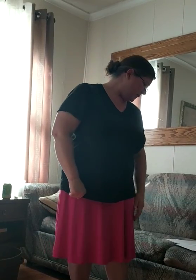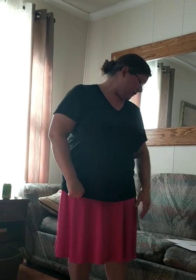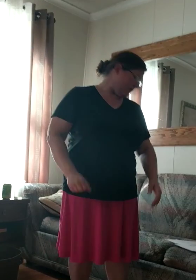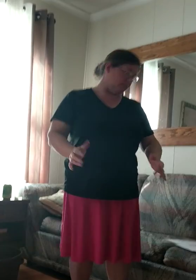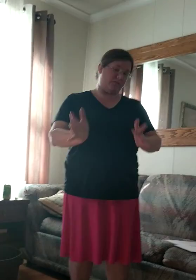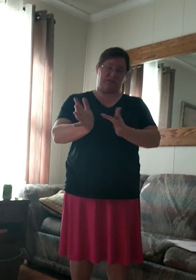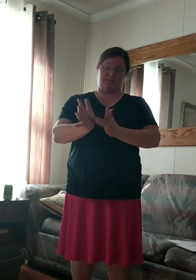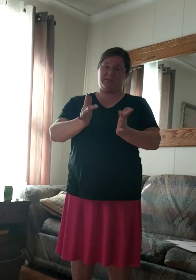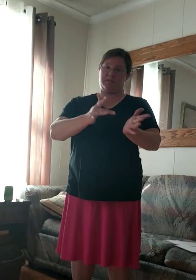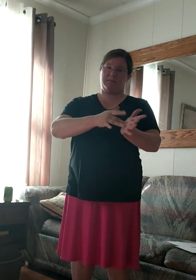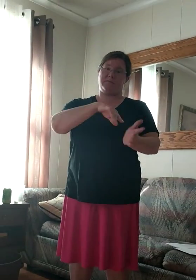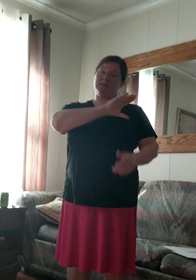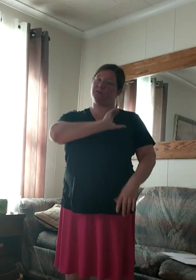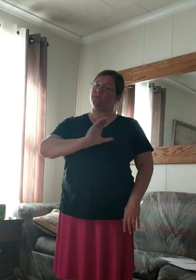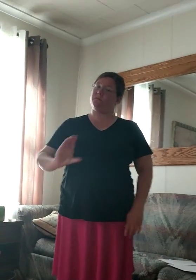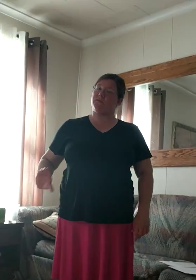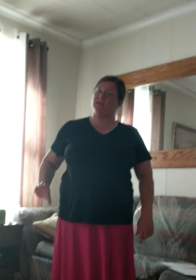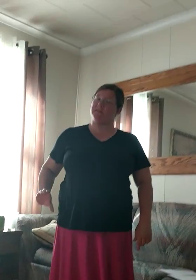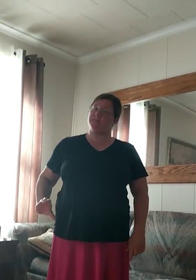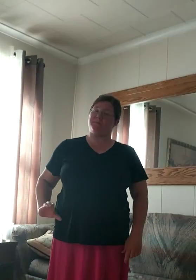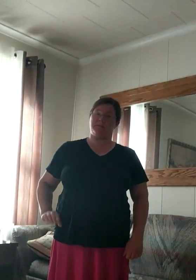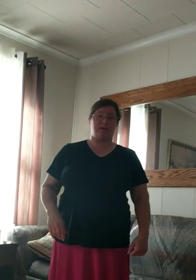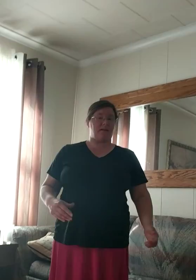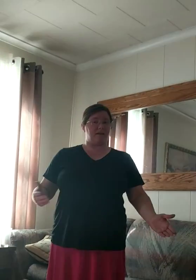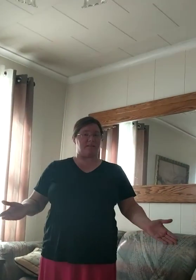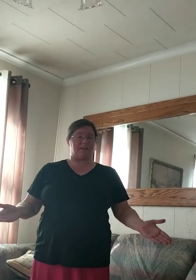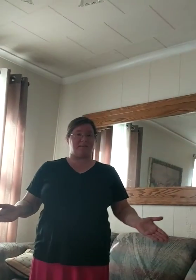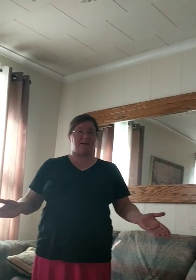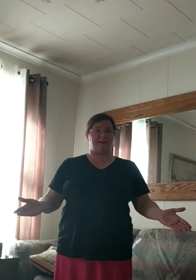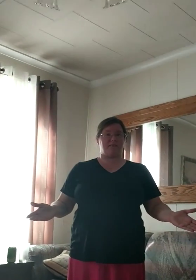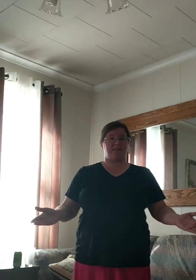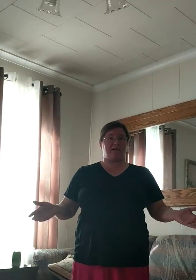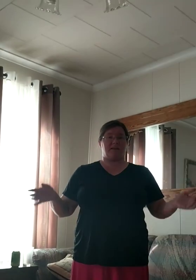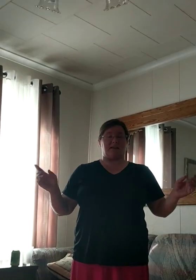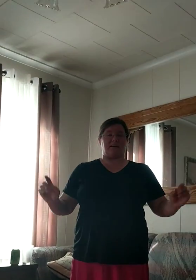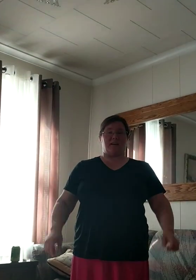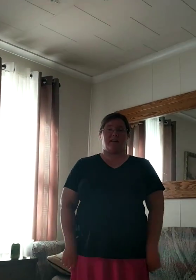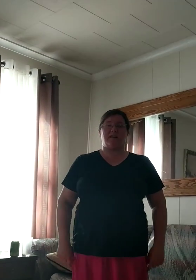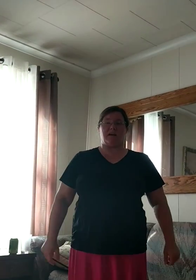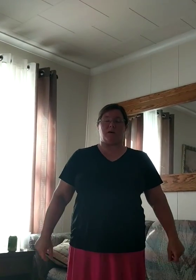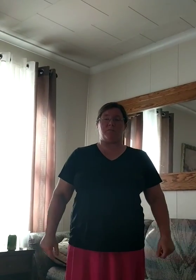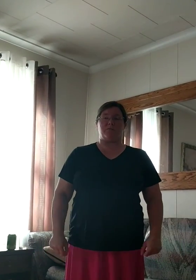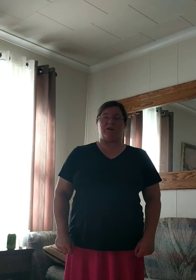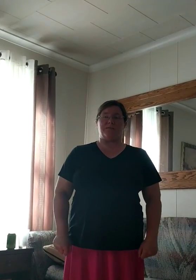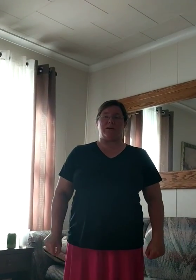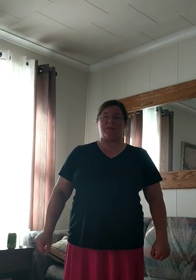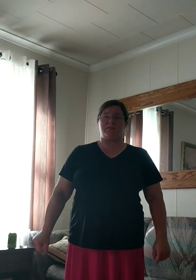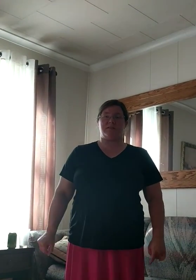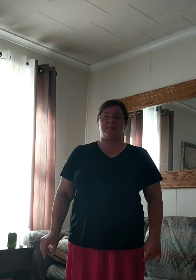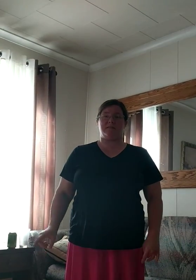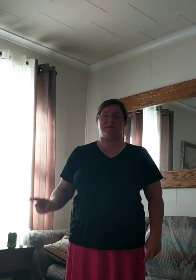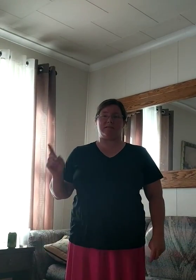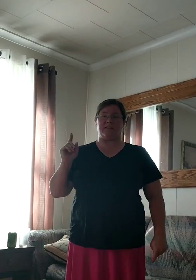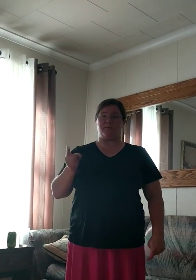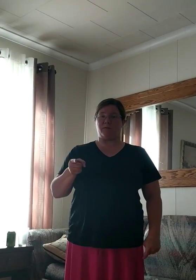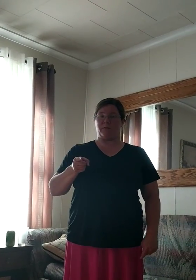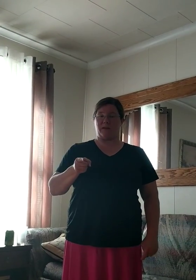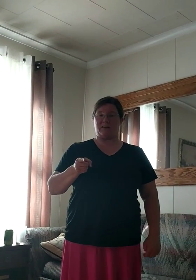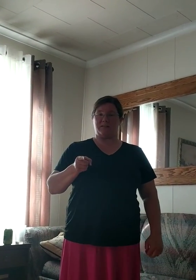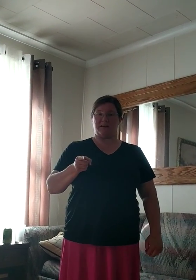Of Jesus Christ. And that's the end. Again, if you have any questions. Save them for when we practice together.